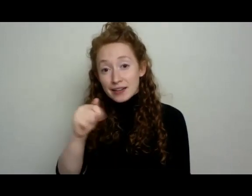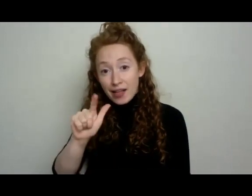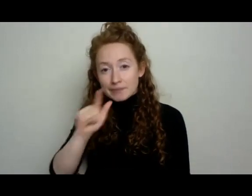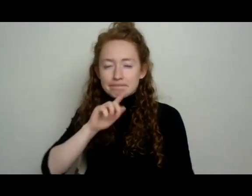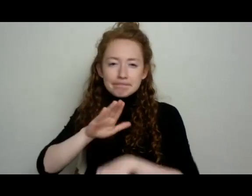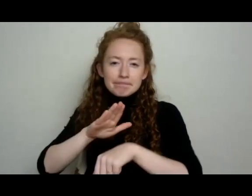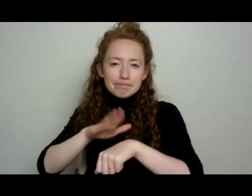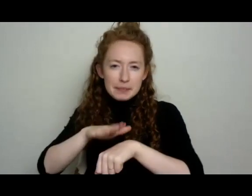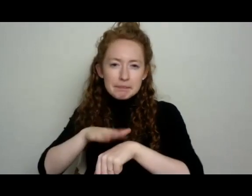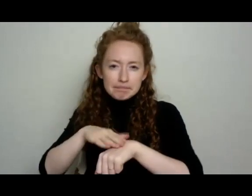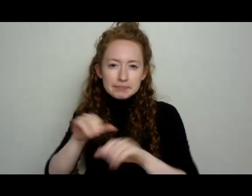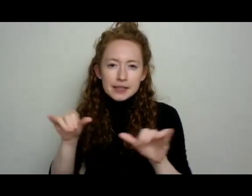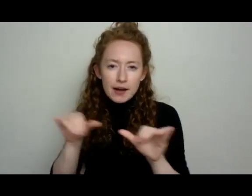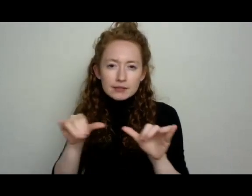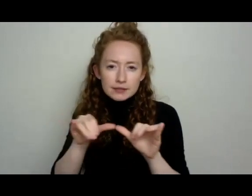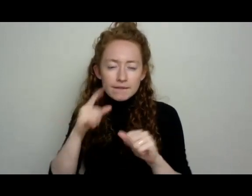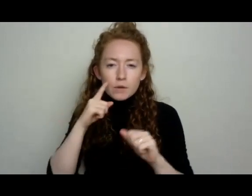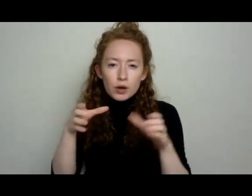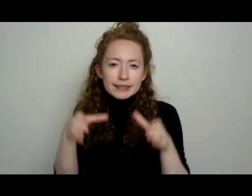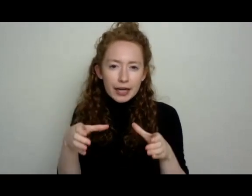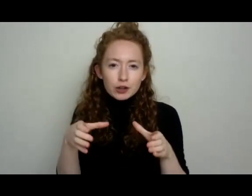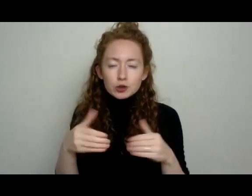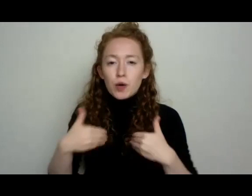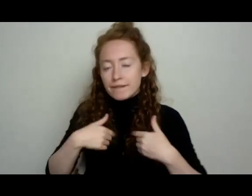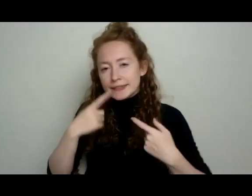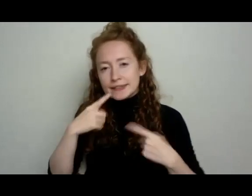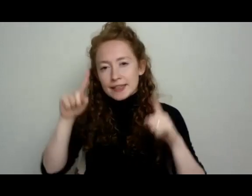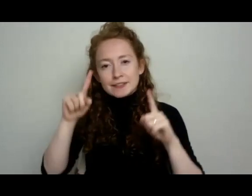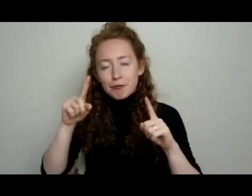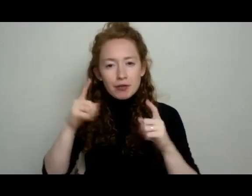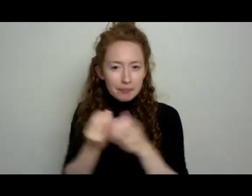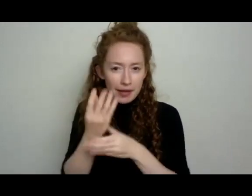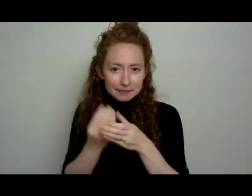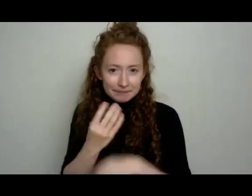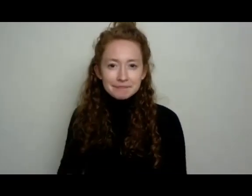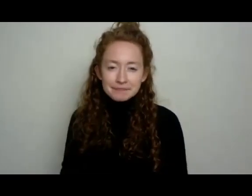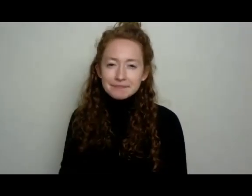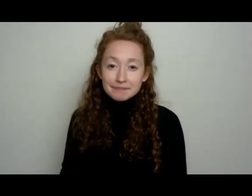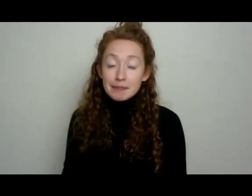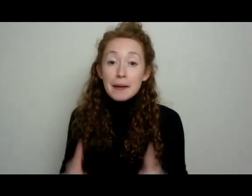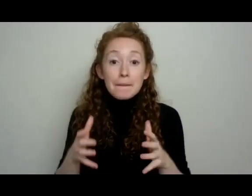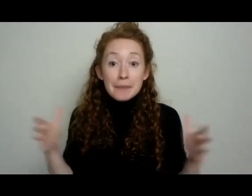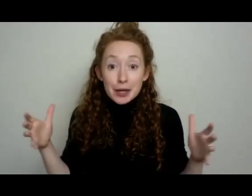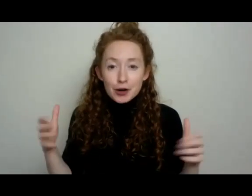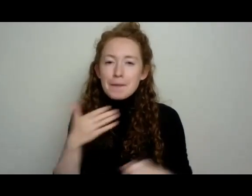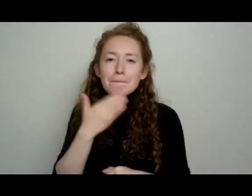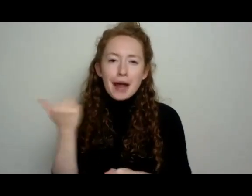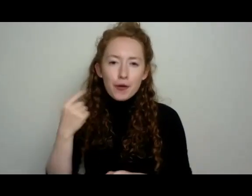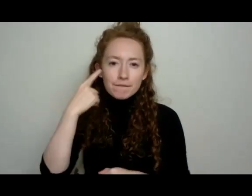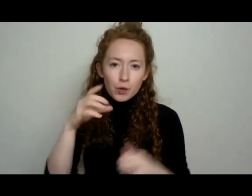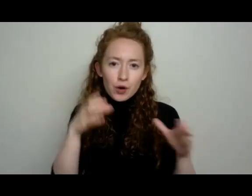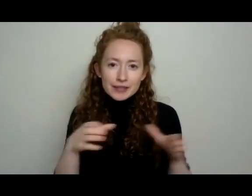have a real minimum size of a container to have a really happy, healthy plant. And bigger is always better.